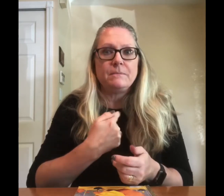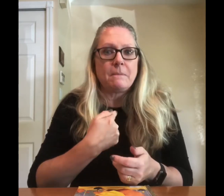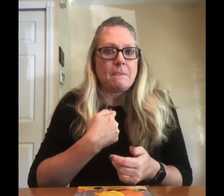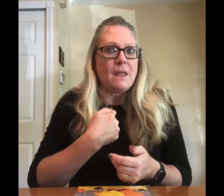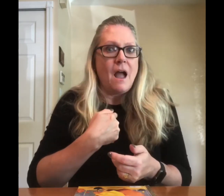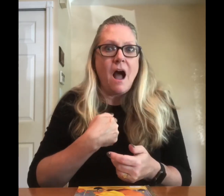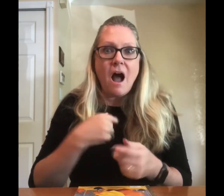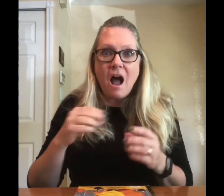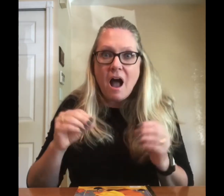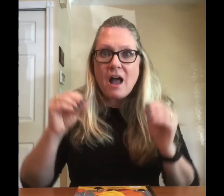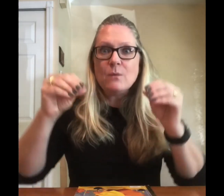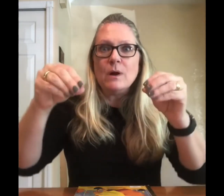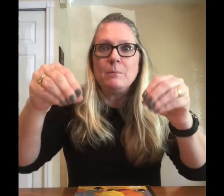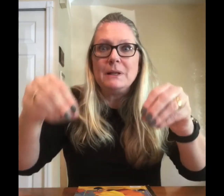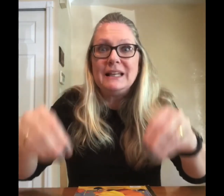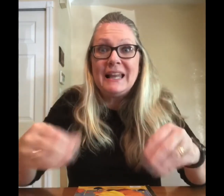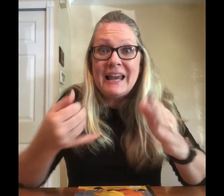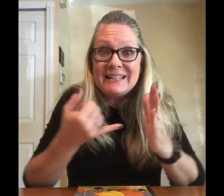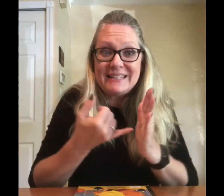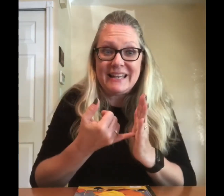I will plant it.